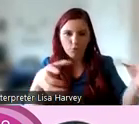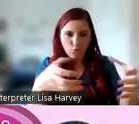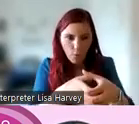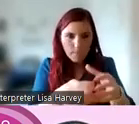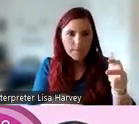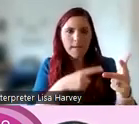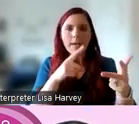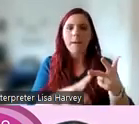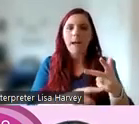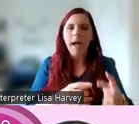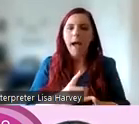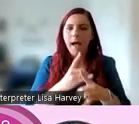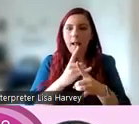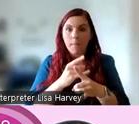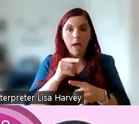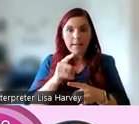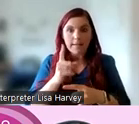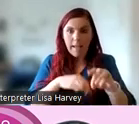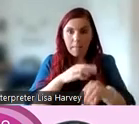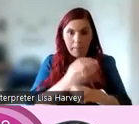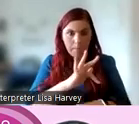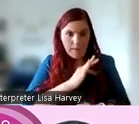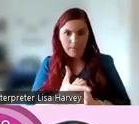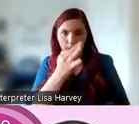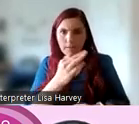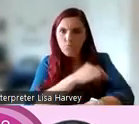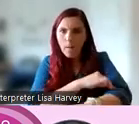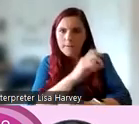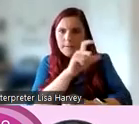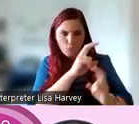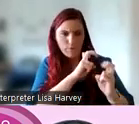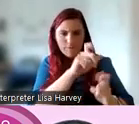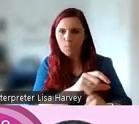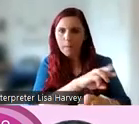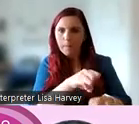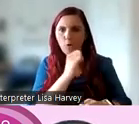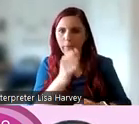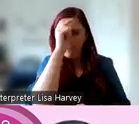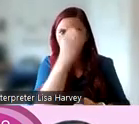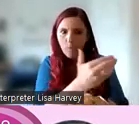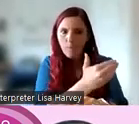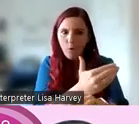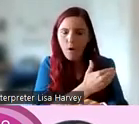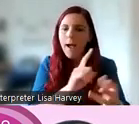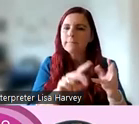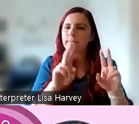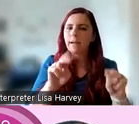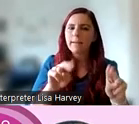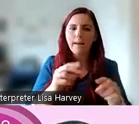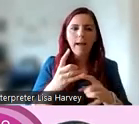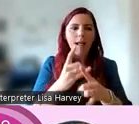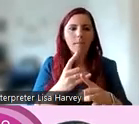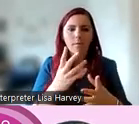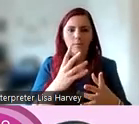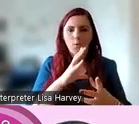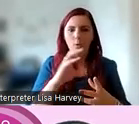solutions that the researchers may not have caught up. It can generate more authentic data and outputs, and it can help research go further because co